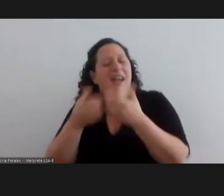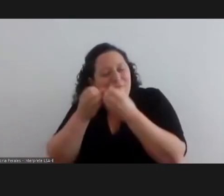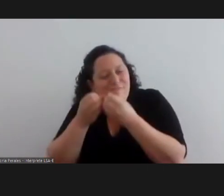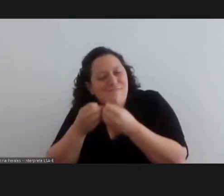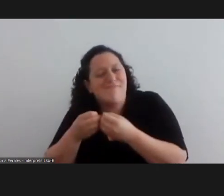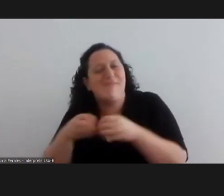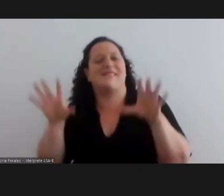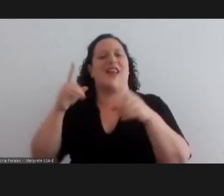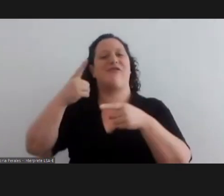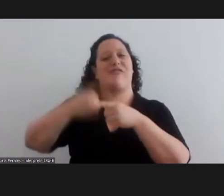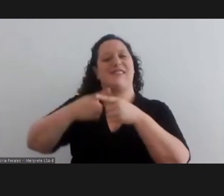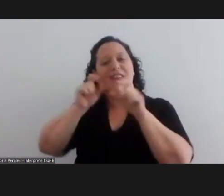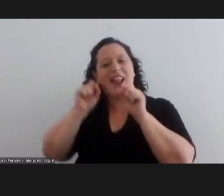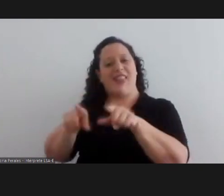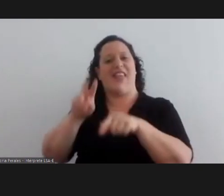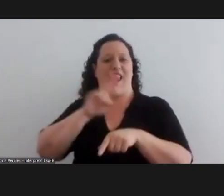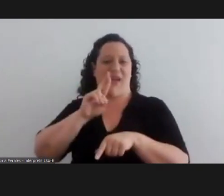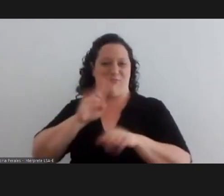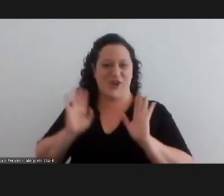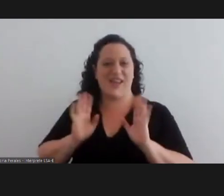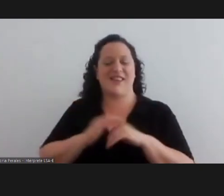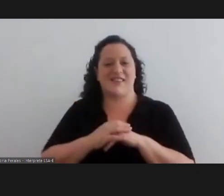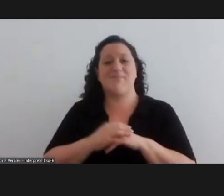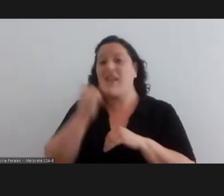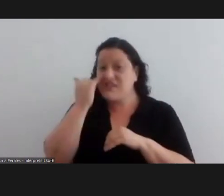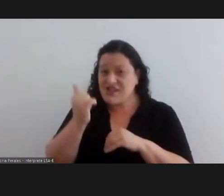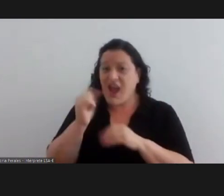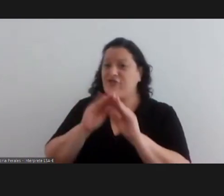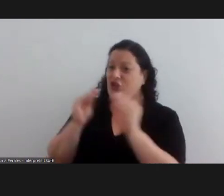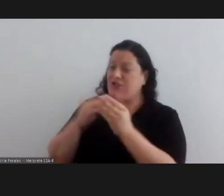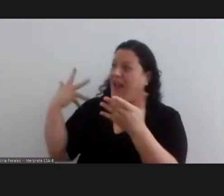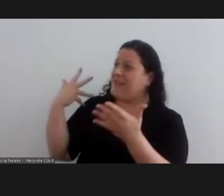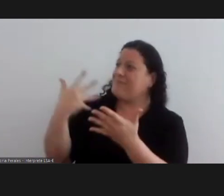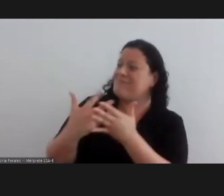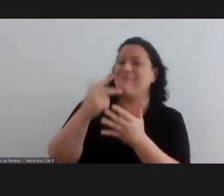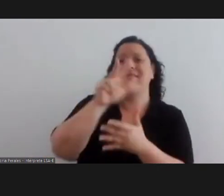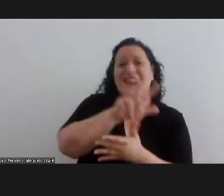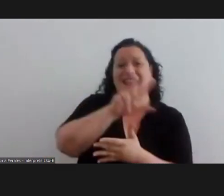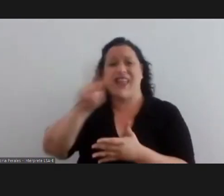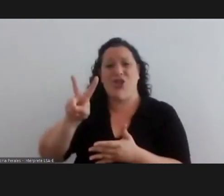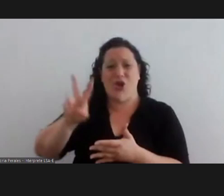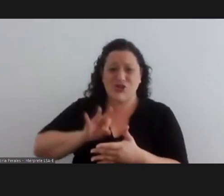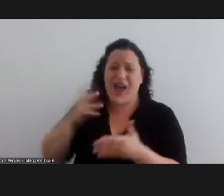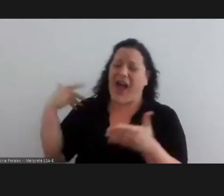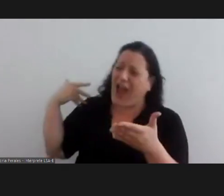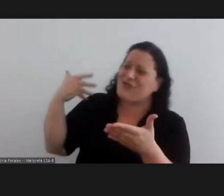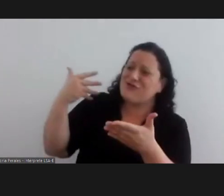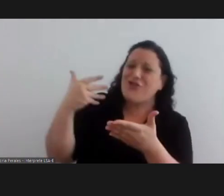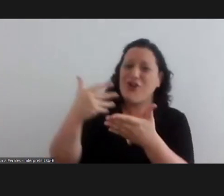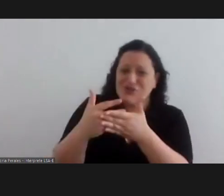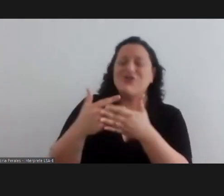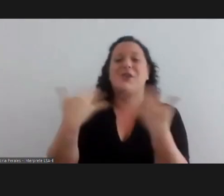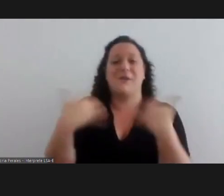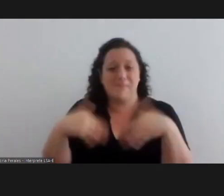to really begin this festival we have already completed 32